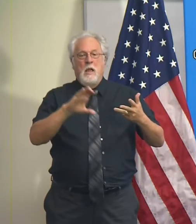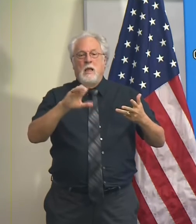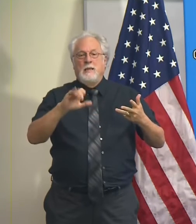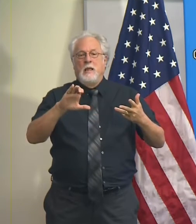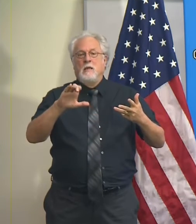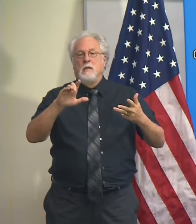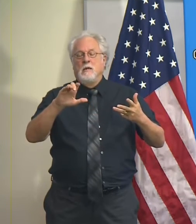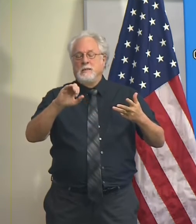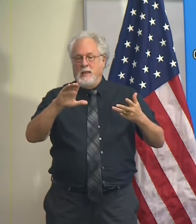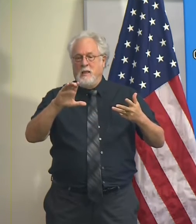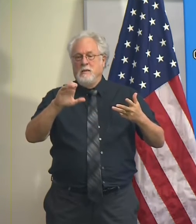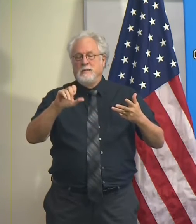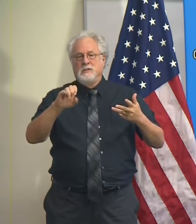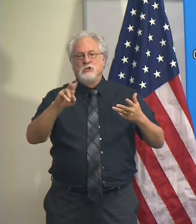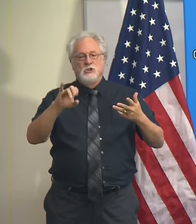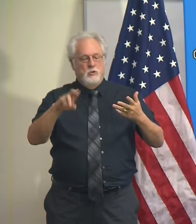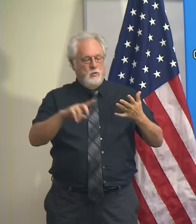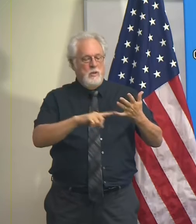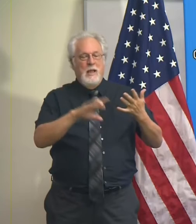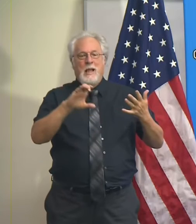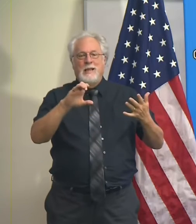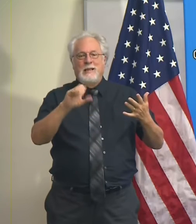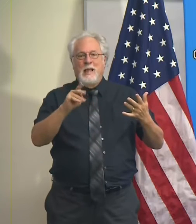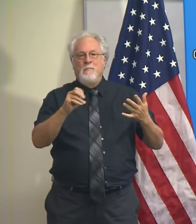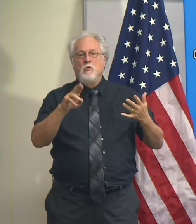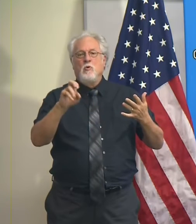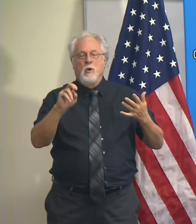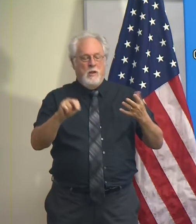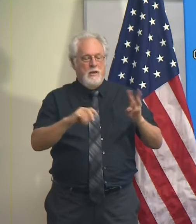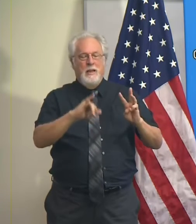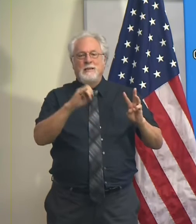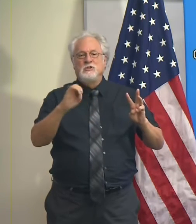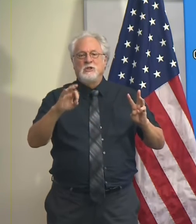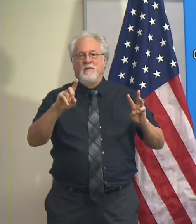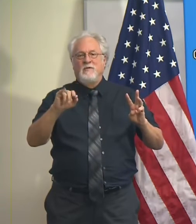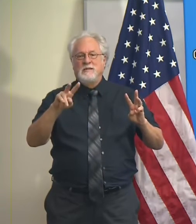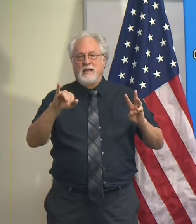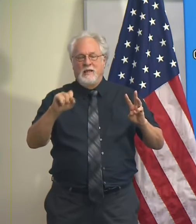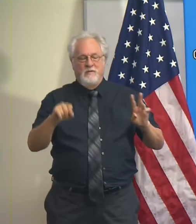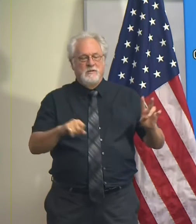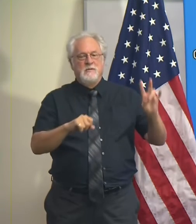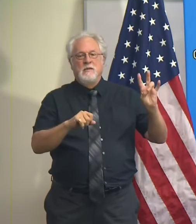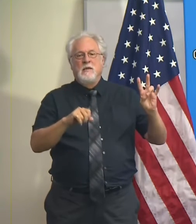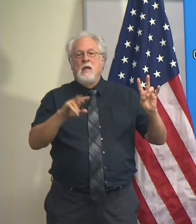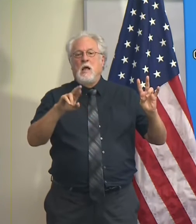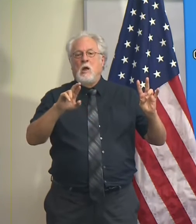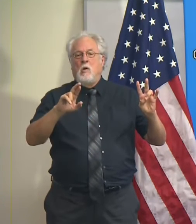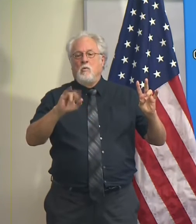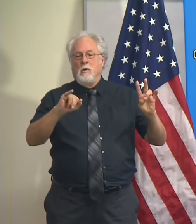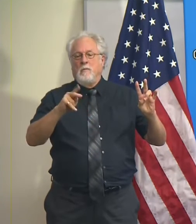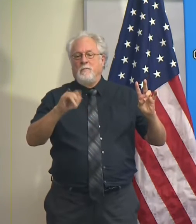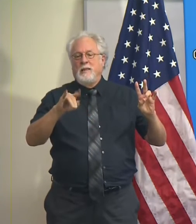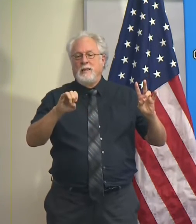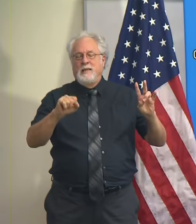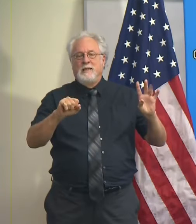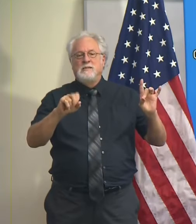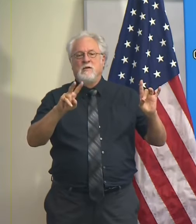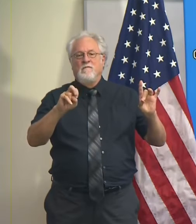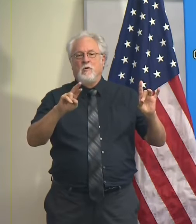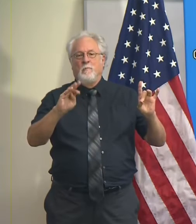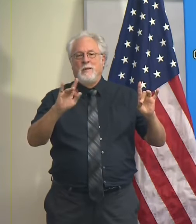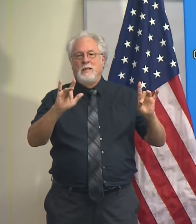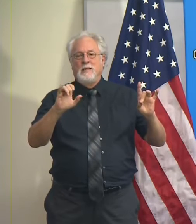Calcasieu, Cameron, Jefferson Davis, Rapides, Vermillion,